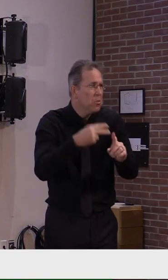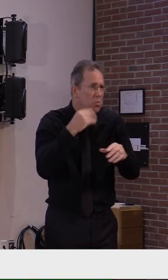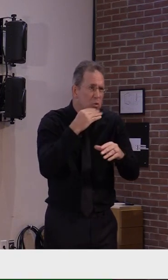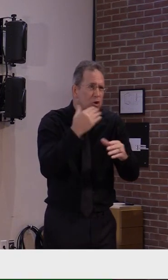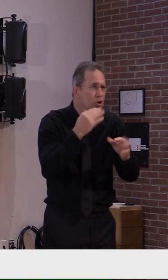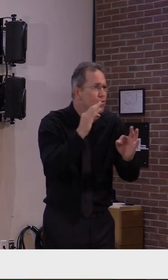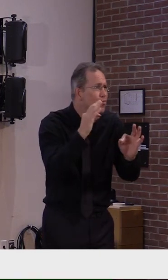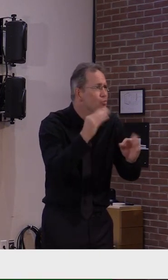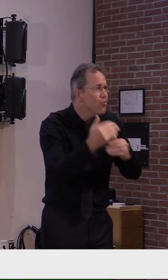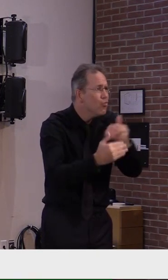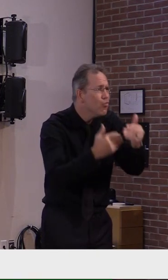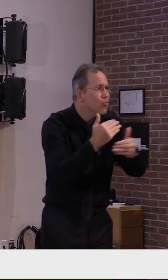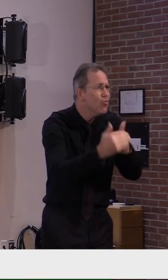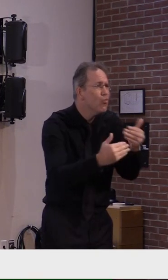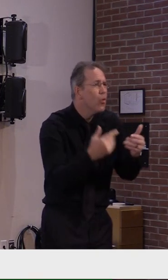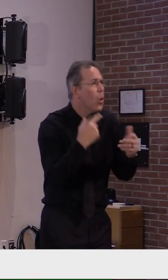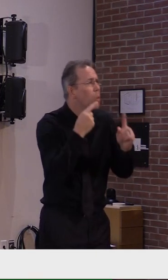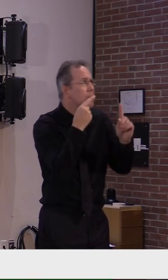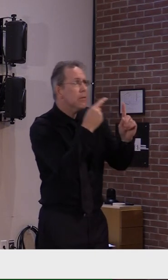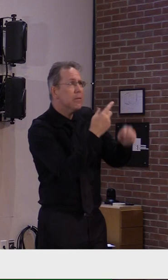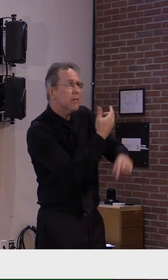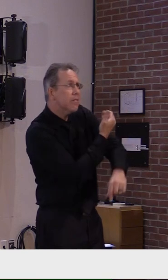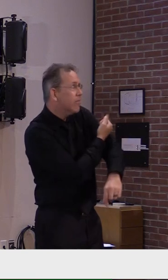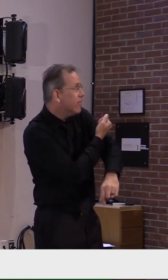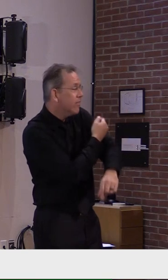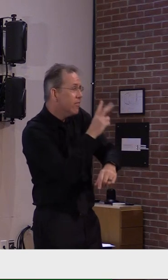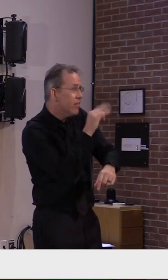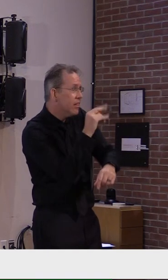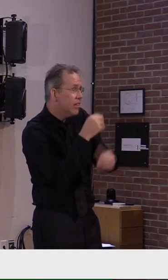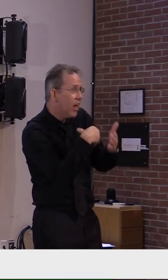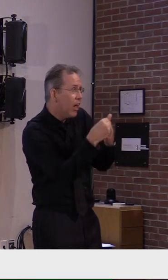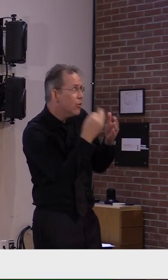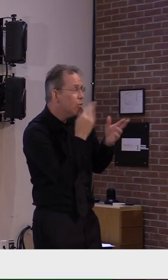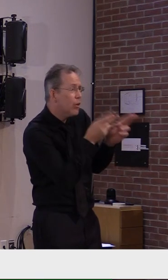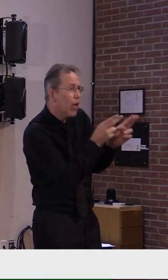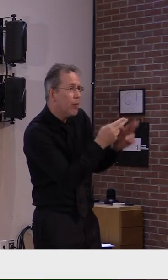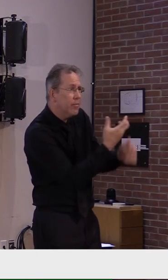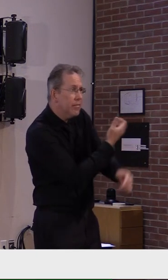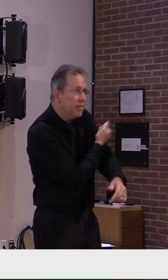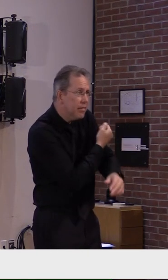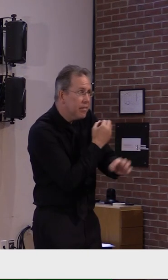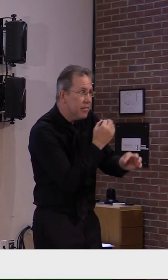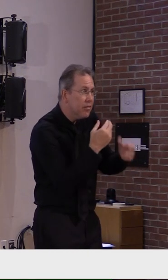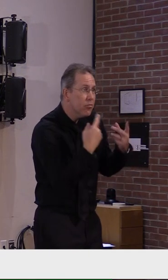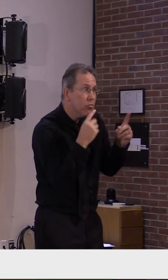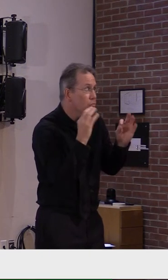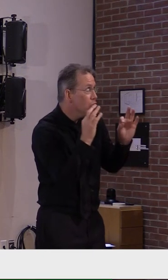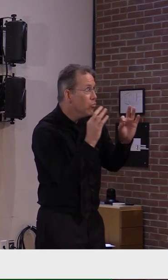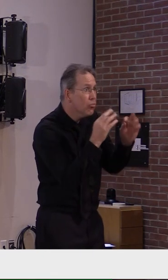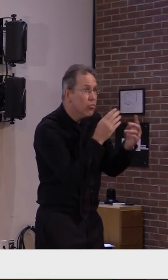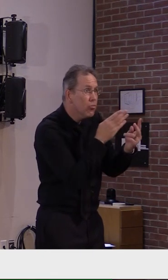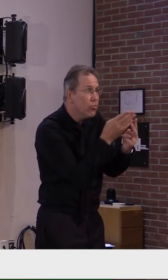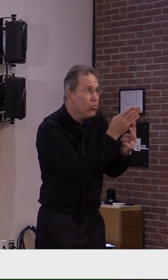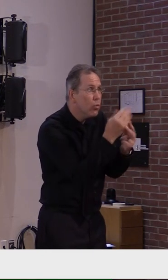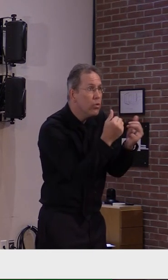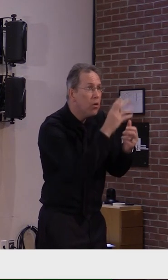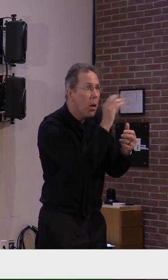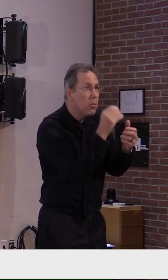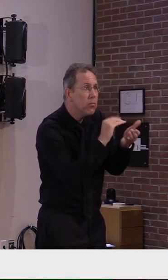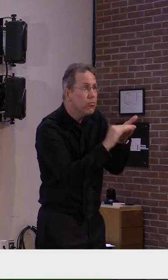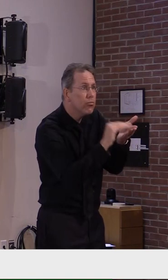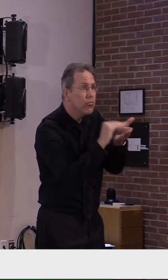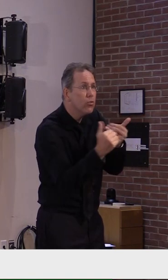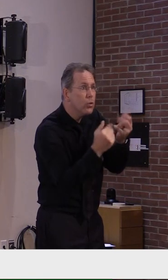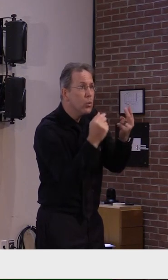the end goal, which we really need. And there is some hope on the horizon for that. again, if we can get